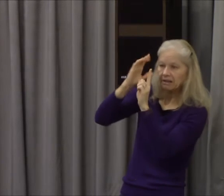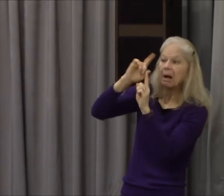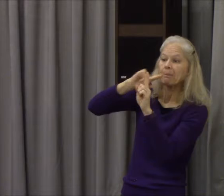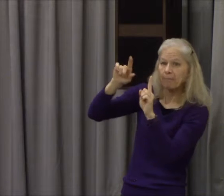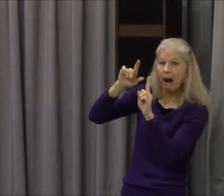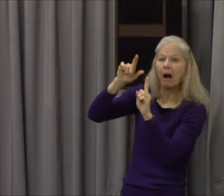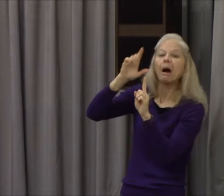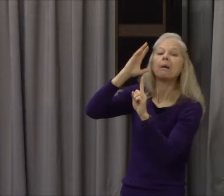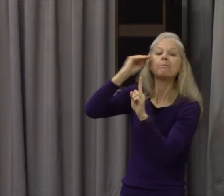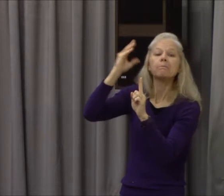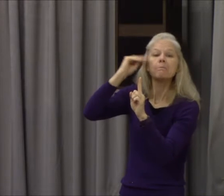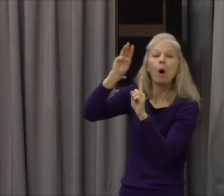of the children of Israel